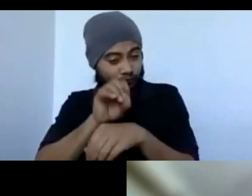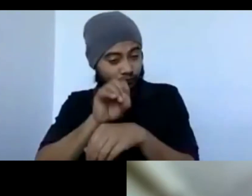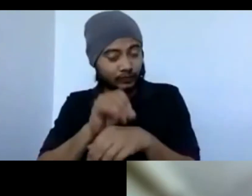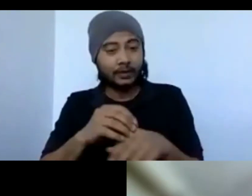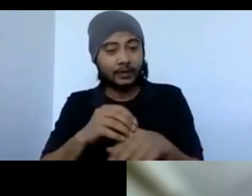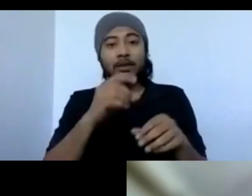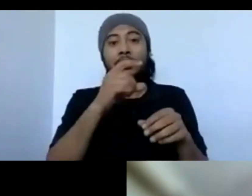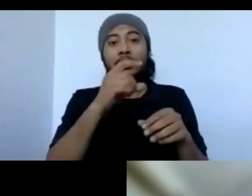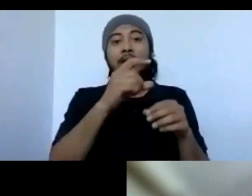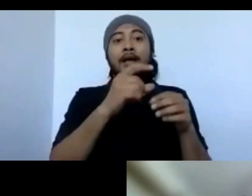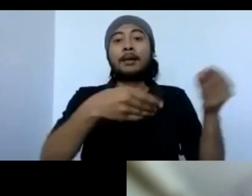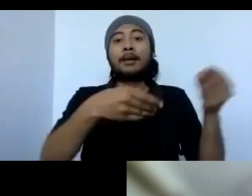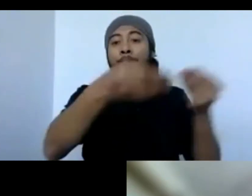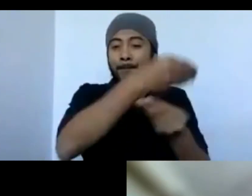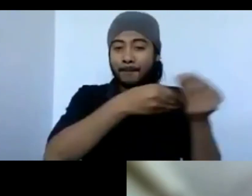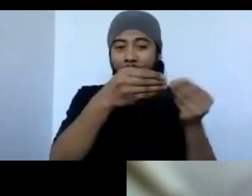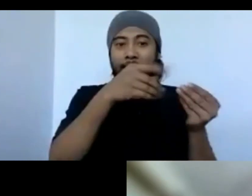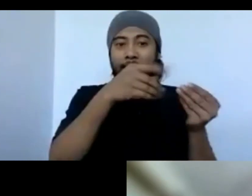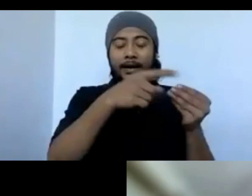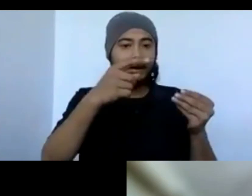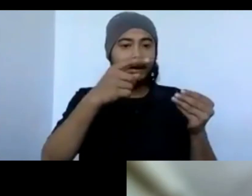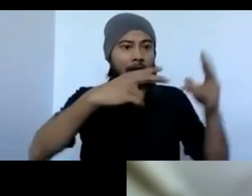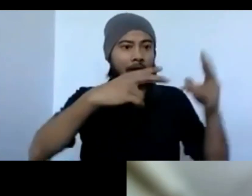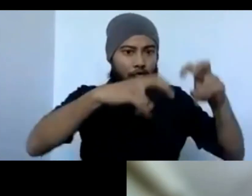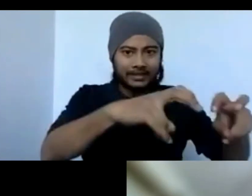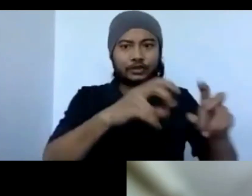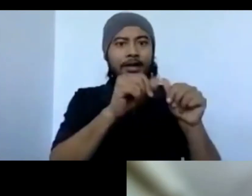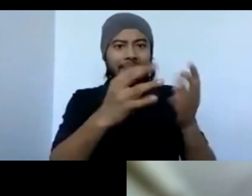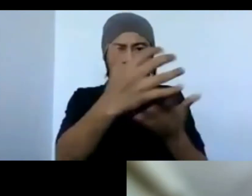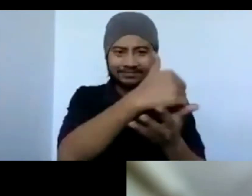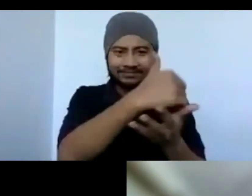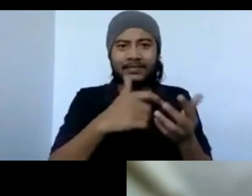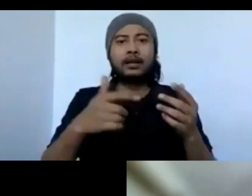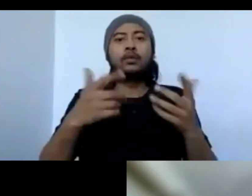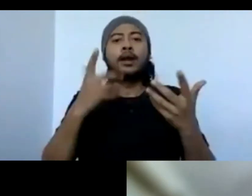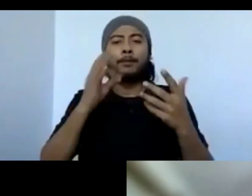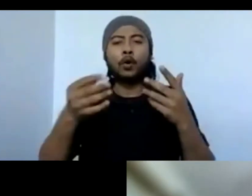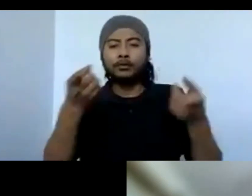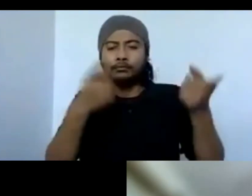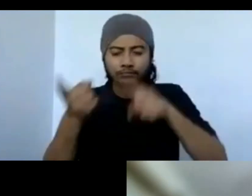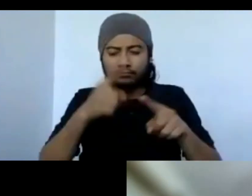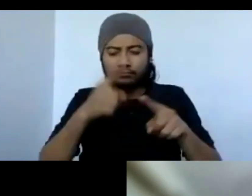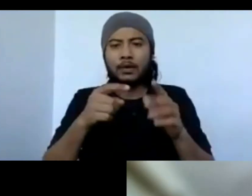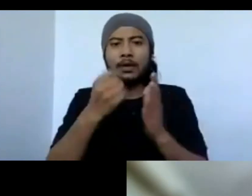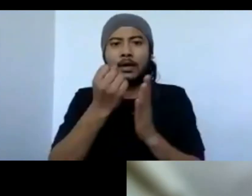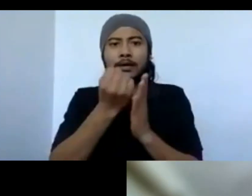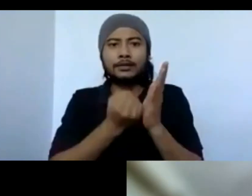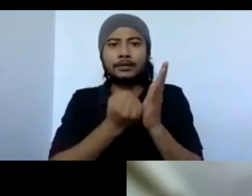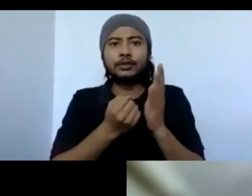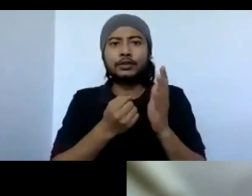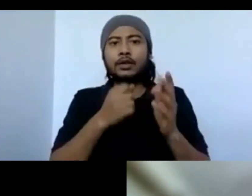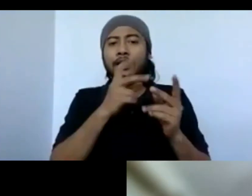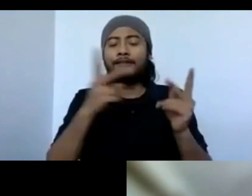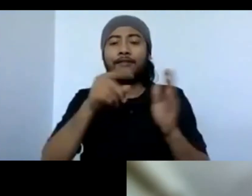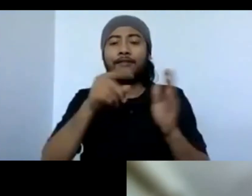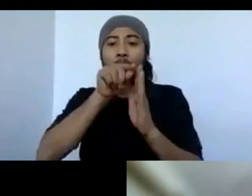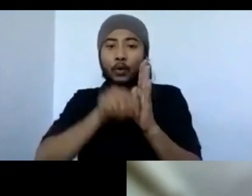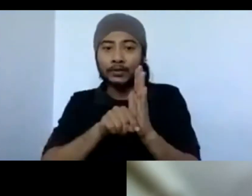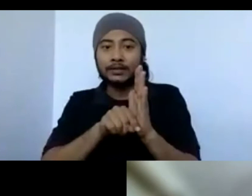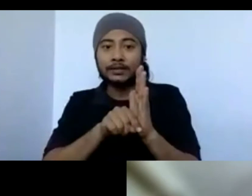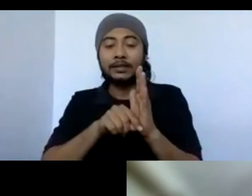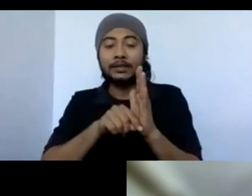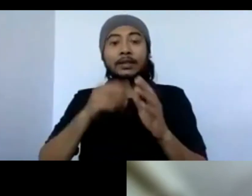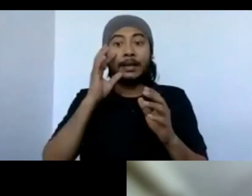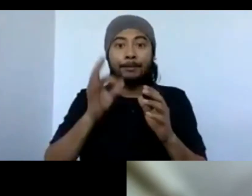market intelligence, data banks, garnering commercial acumen, developing strategic decision, making models and regulatory wherewithal in policy